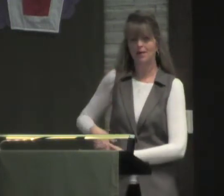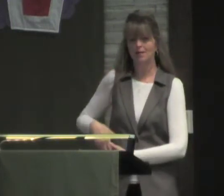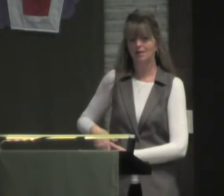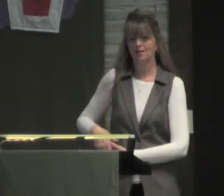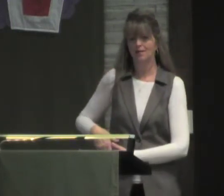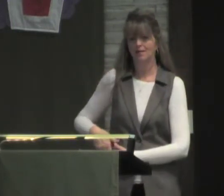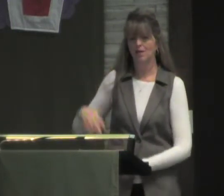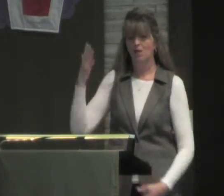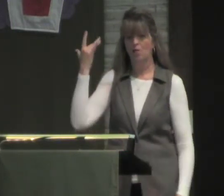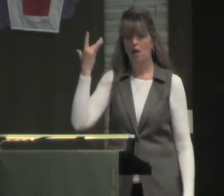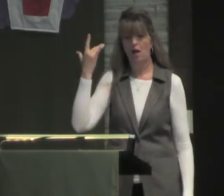pocket full of pebbles